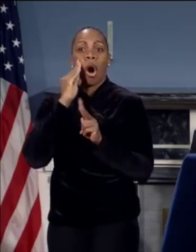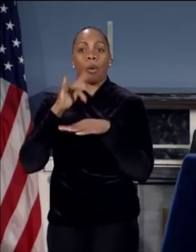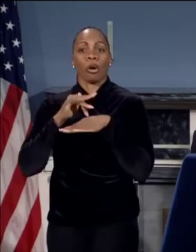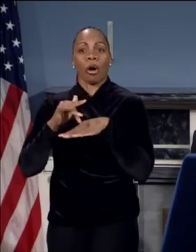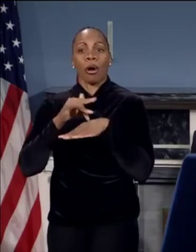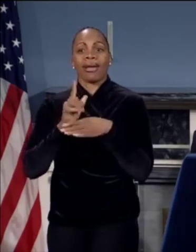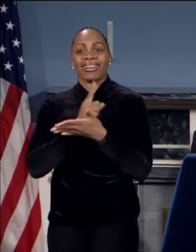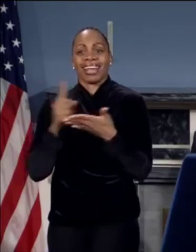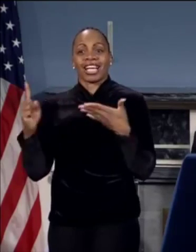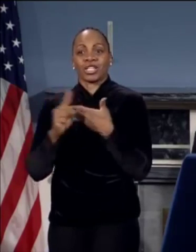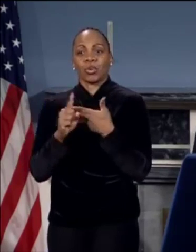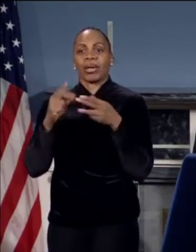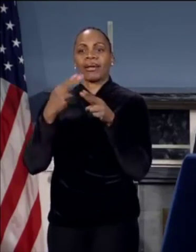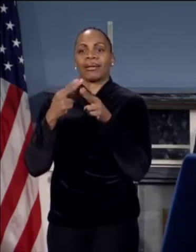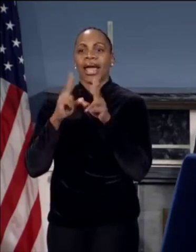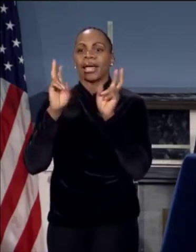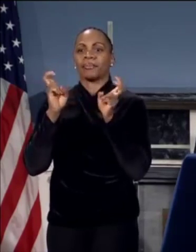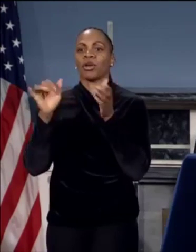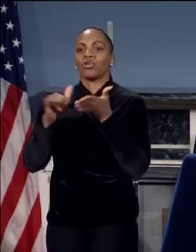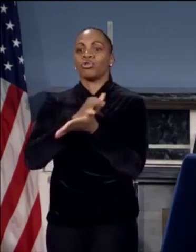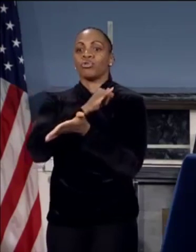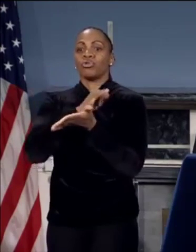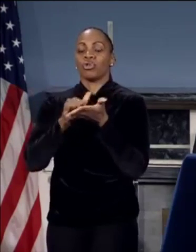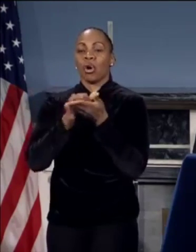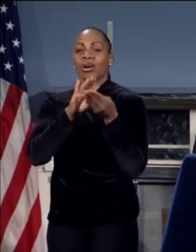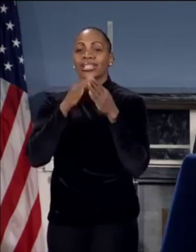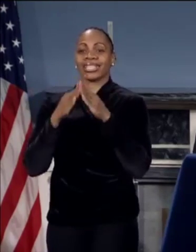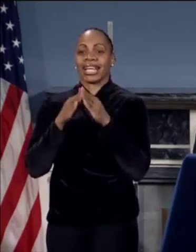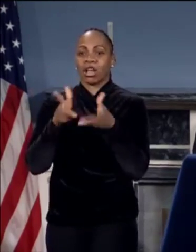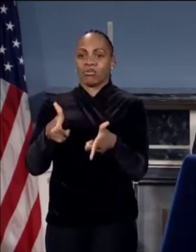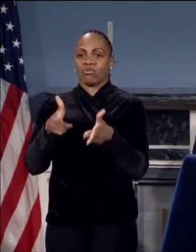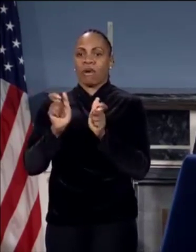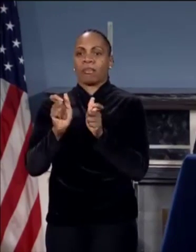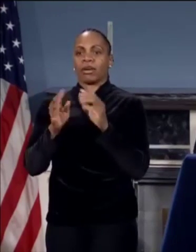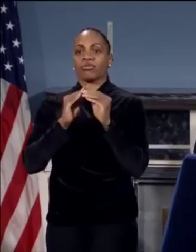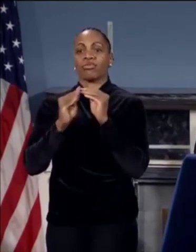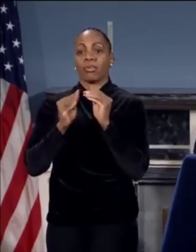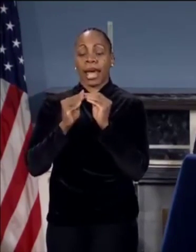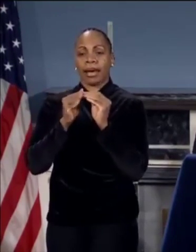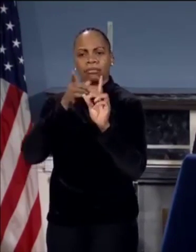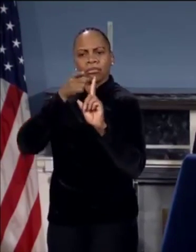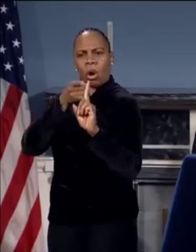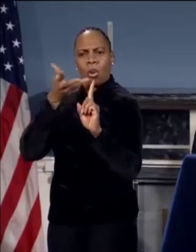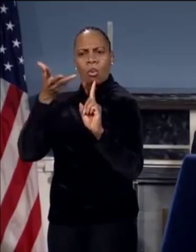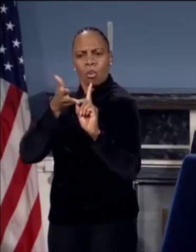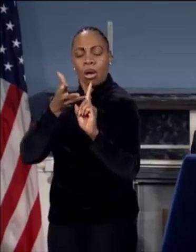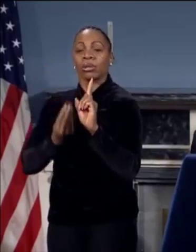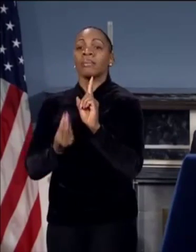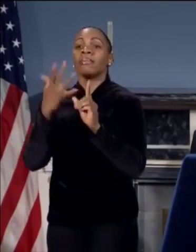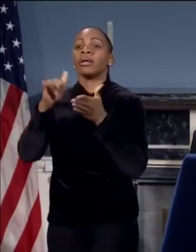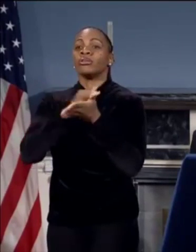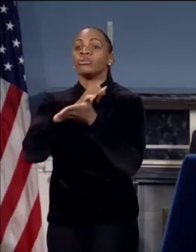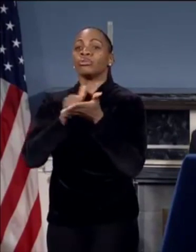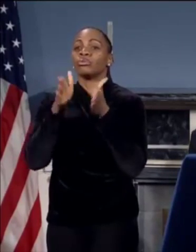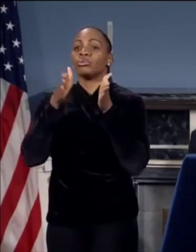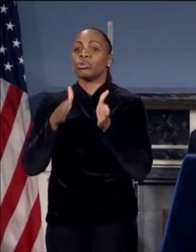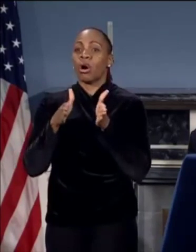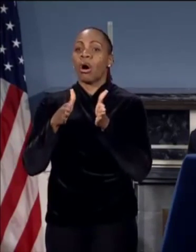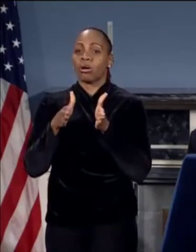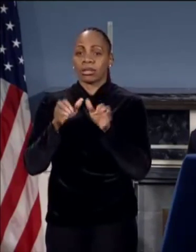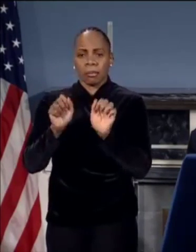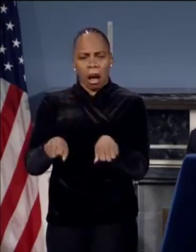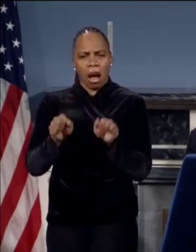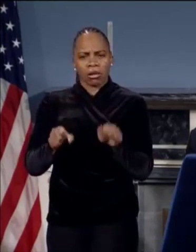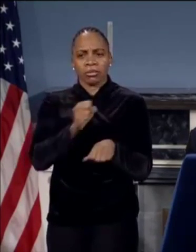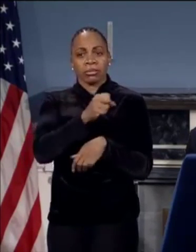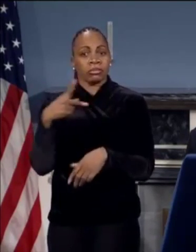We're calling it New York City Rapid Repairs. It's goal is to get as many New Yorkers as possible back in their homes